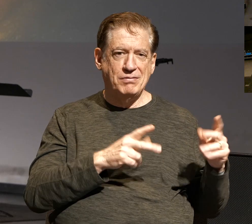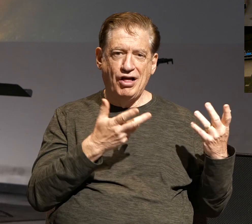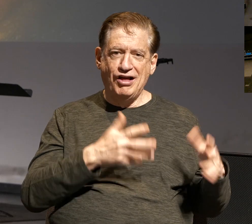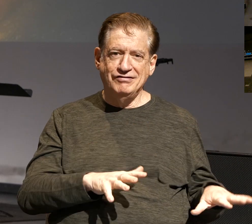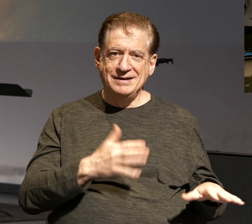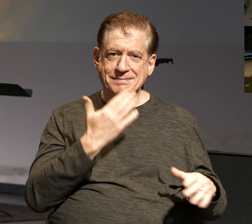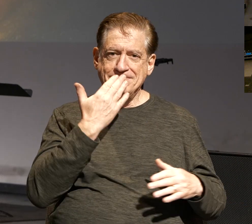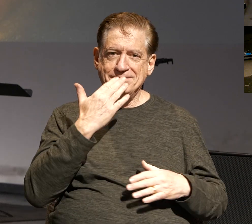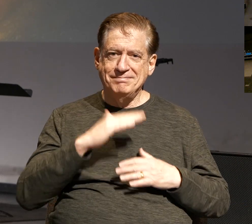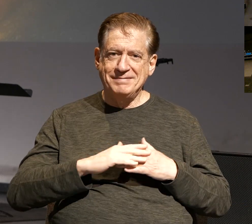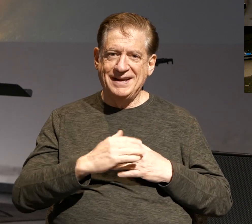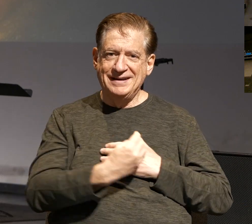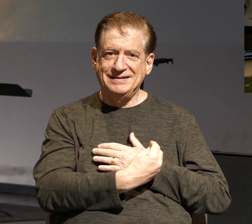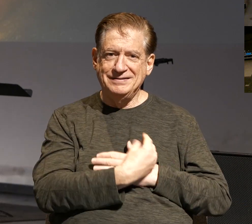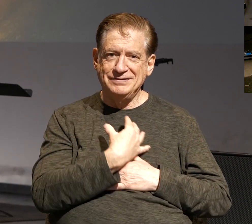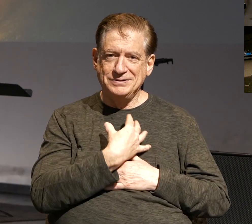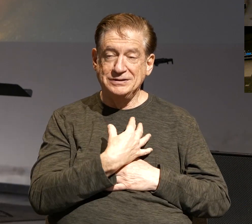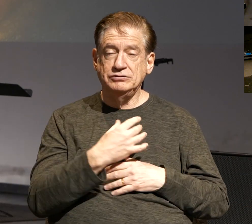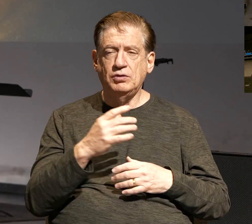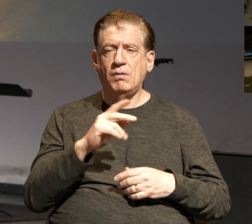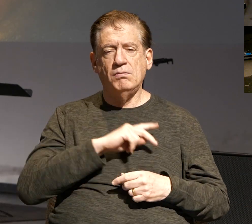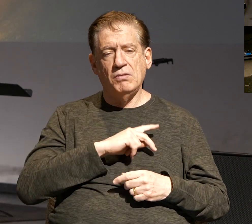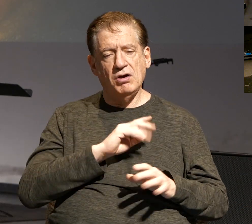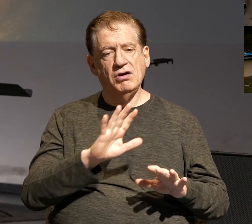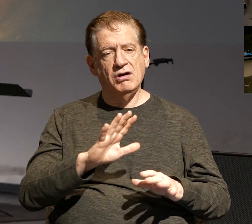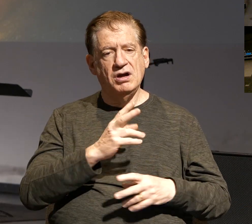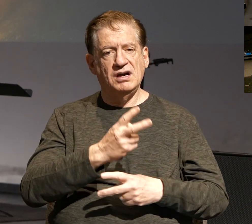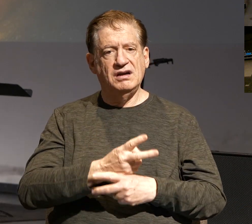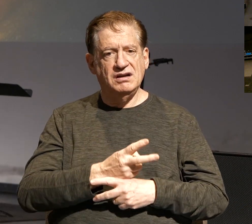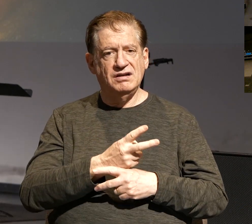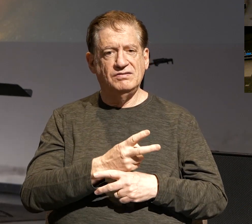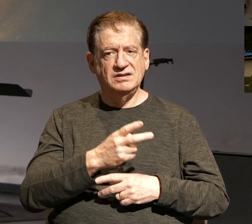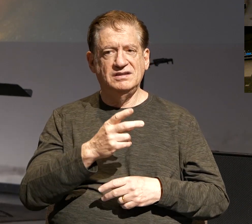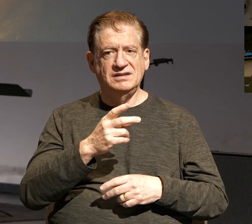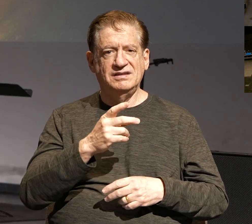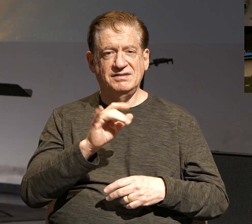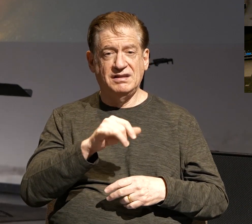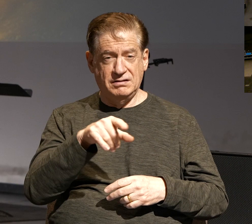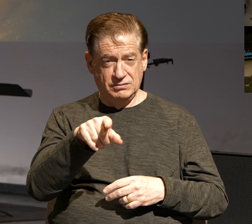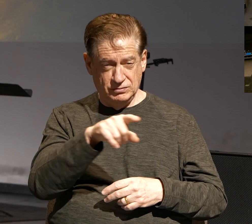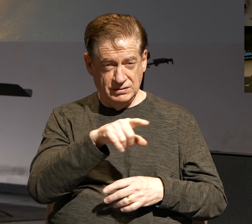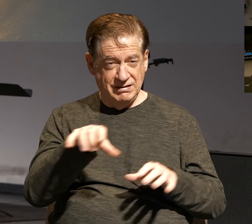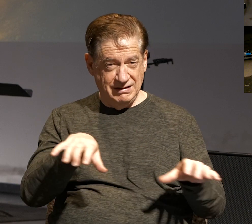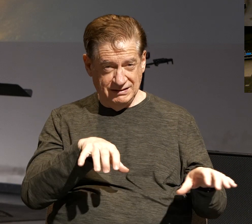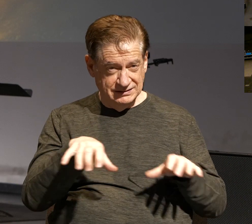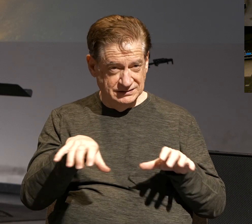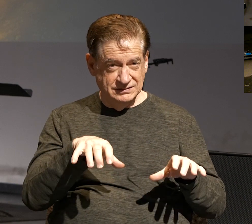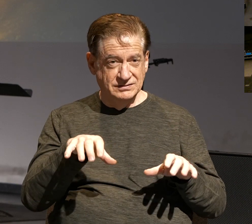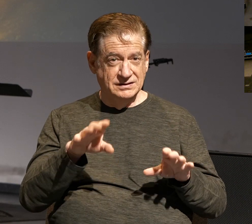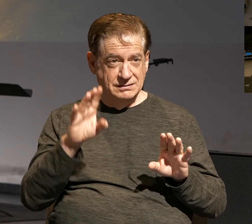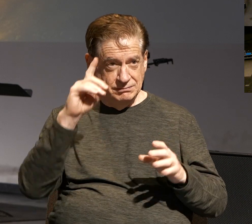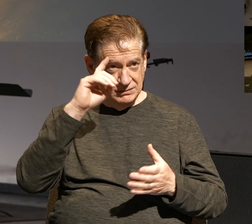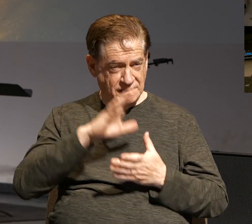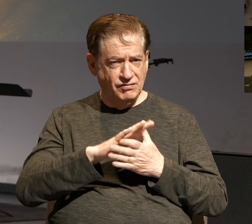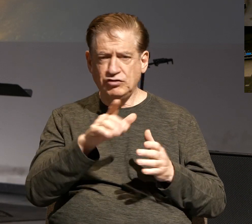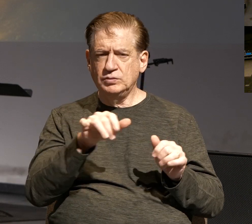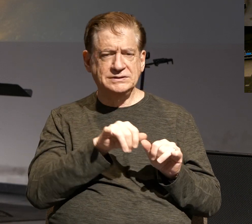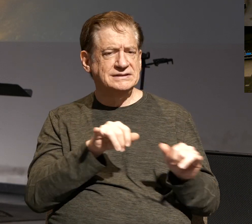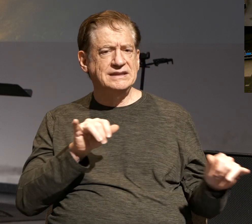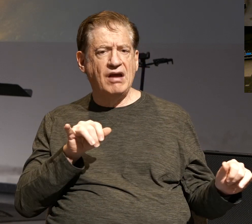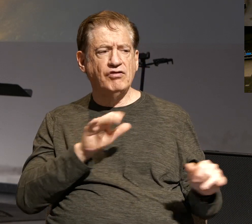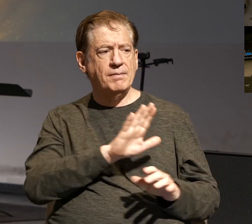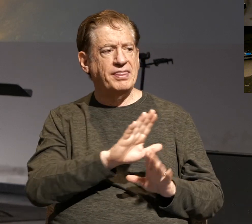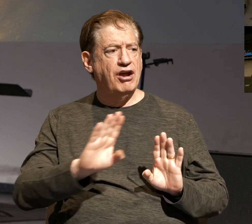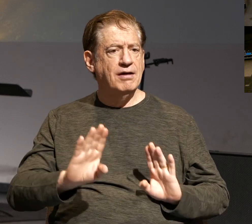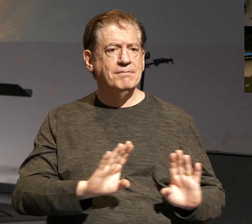bad influence. Paul is saying to these active believers to stay away from the behavior of